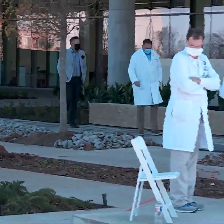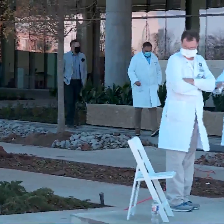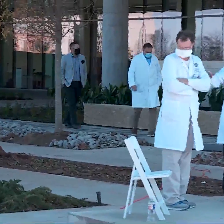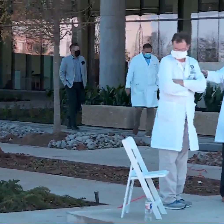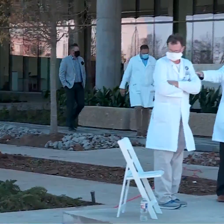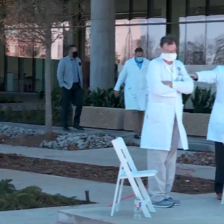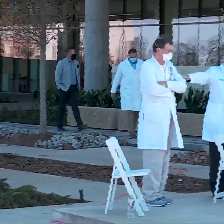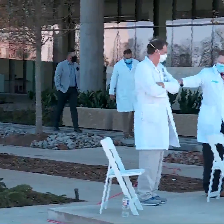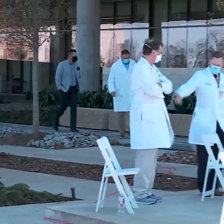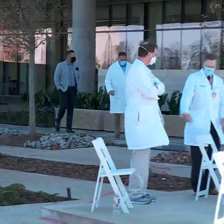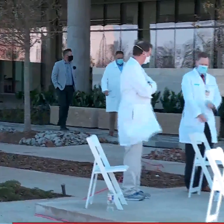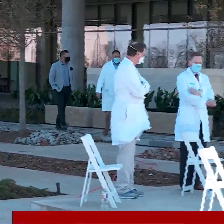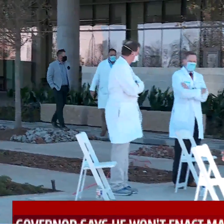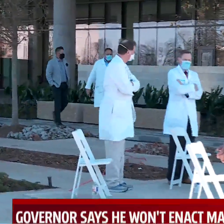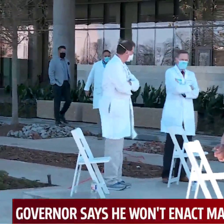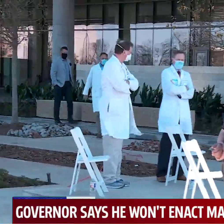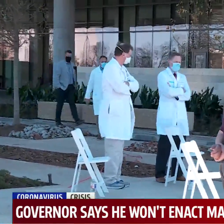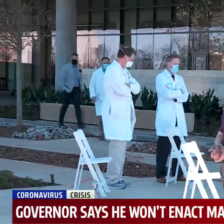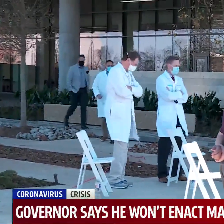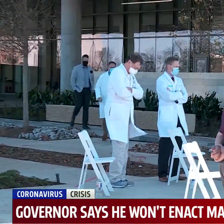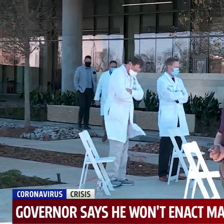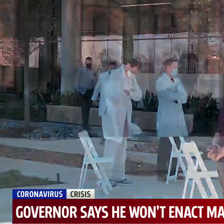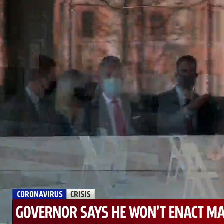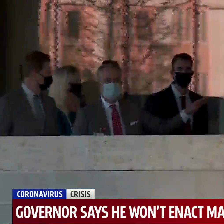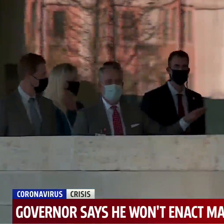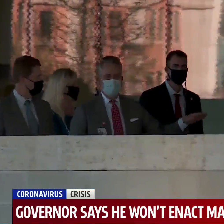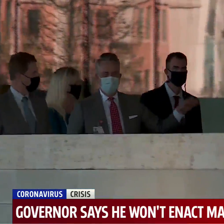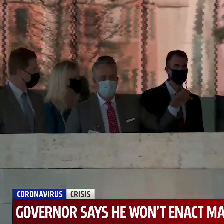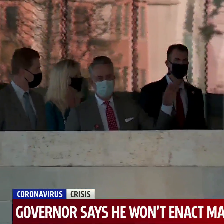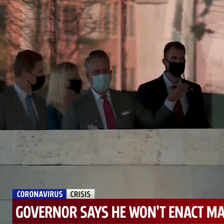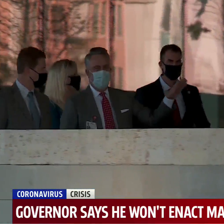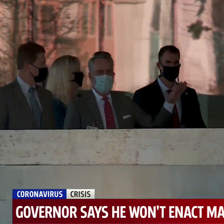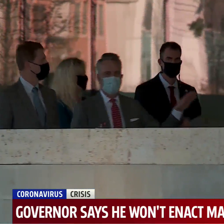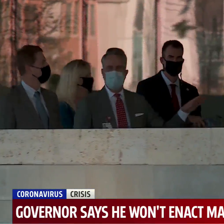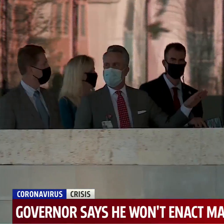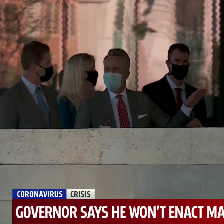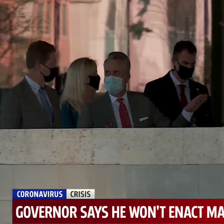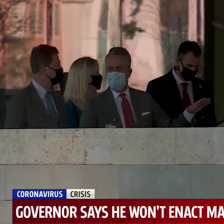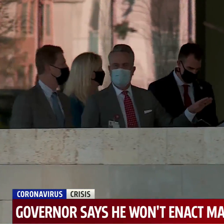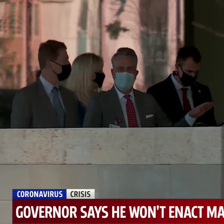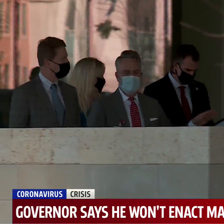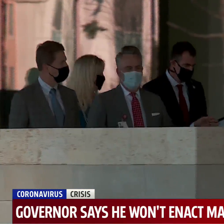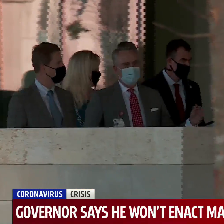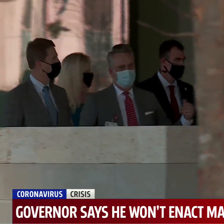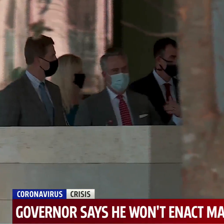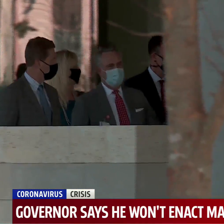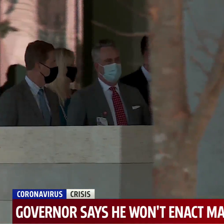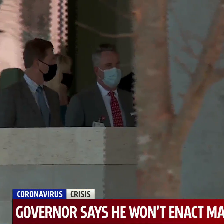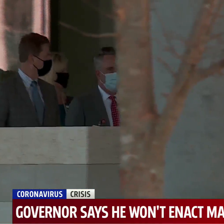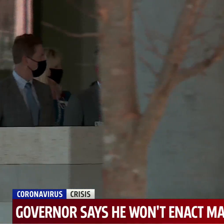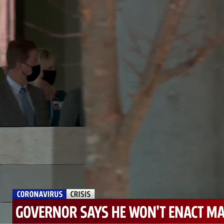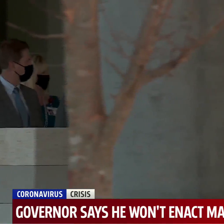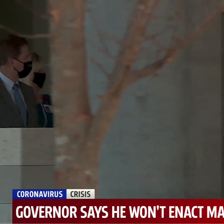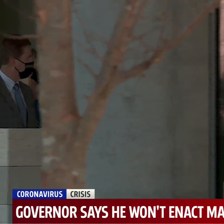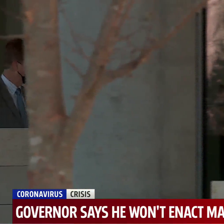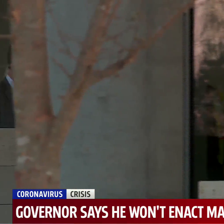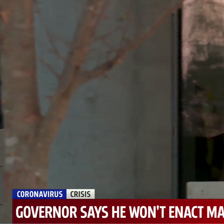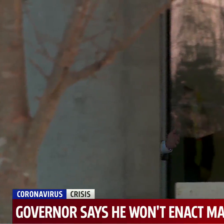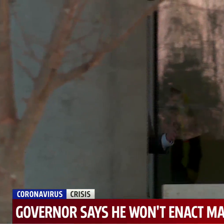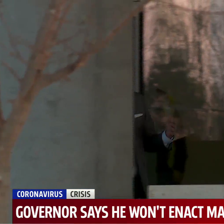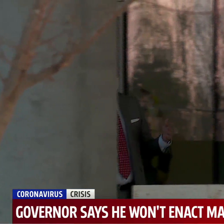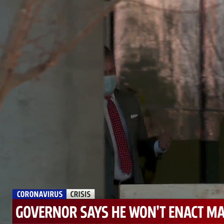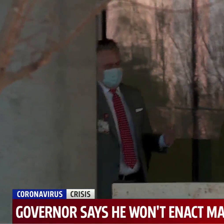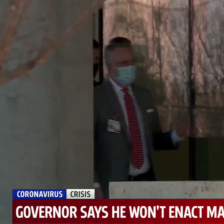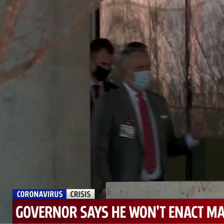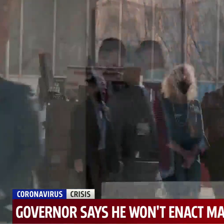officials coming together to give updates on specific issues. Dr. Lance Fry addressing concerns about running out of ICU beds, especially